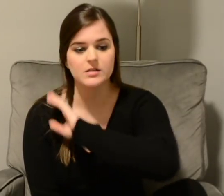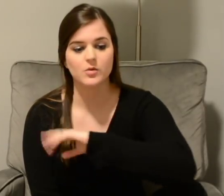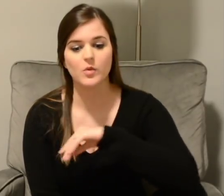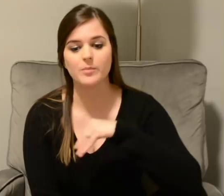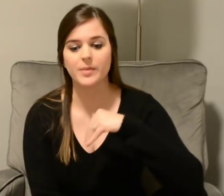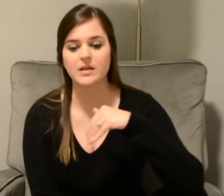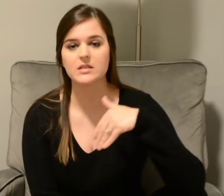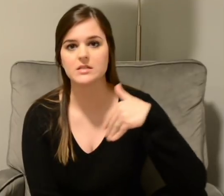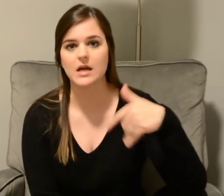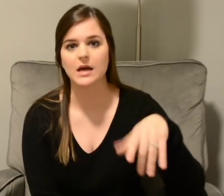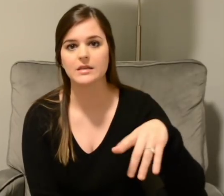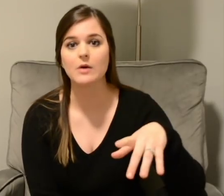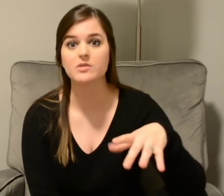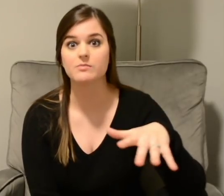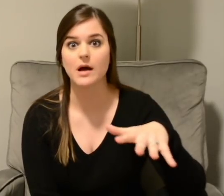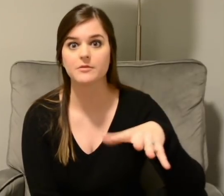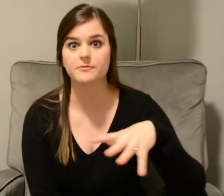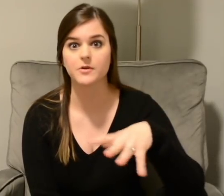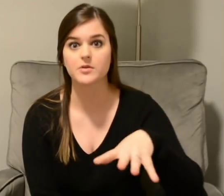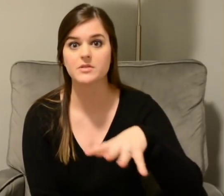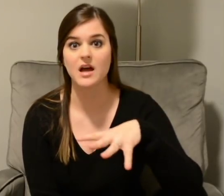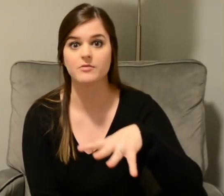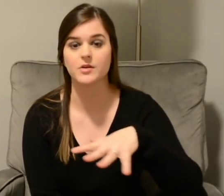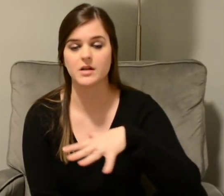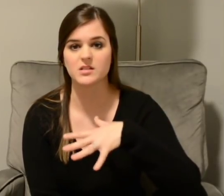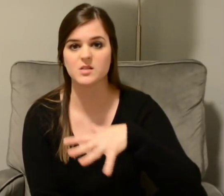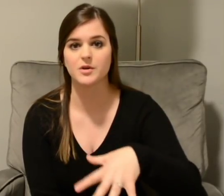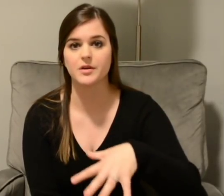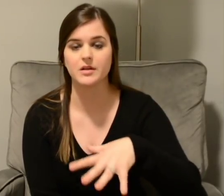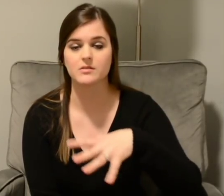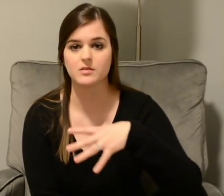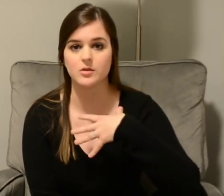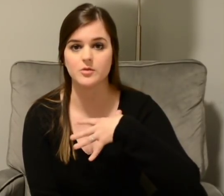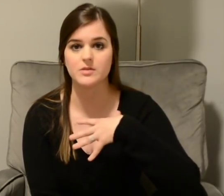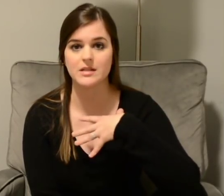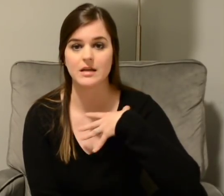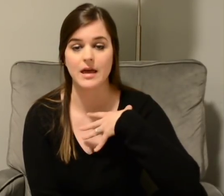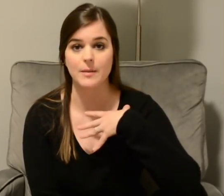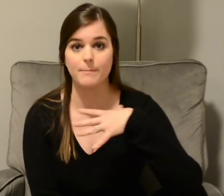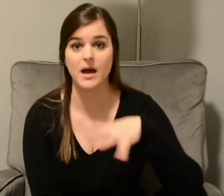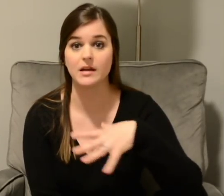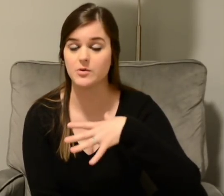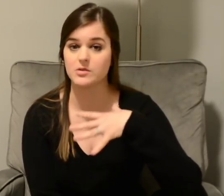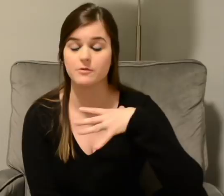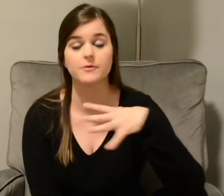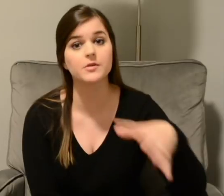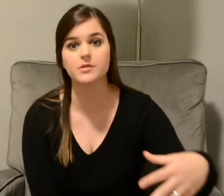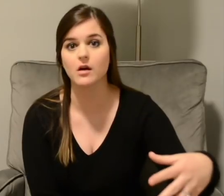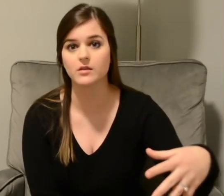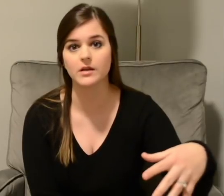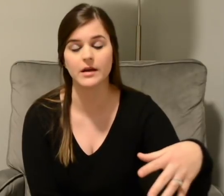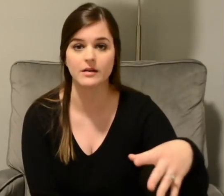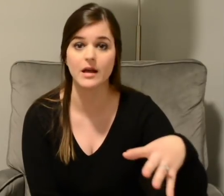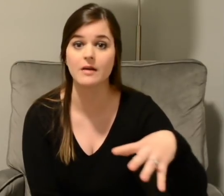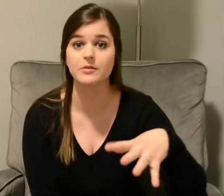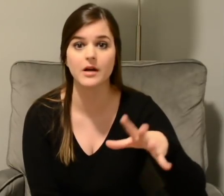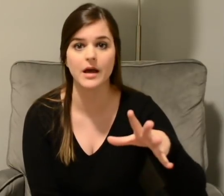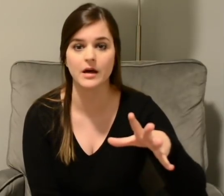when Bandit died, that was my first ever experience losing a pet. He was the first dog that I had ever had